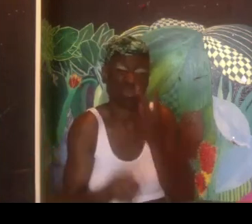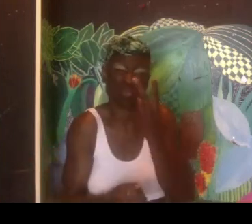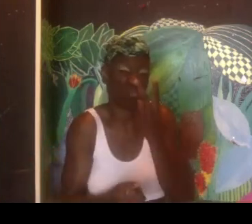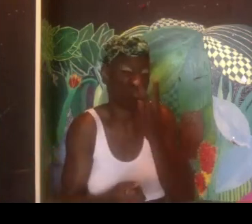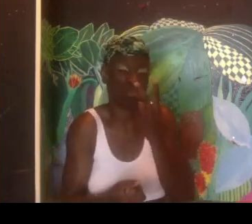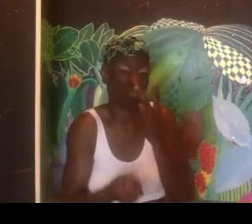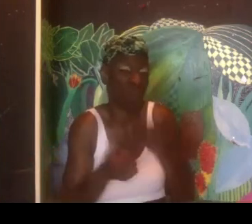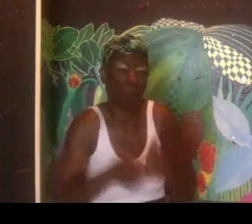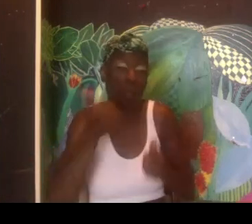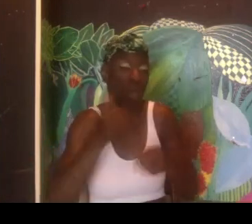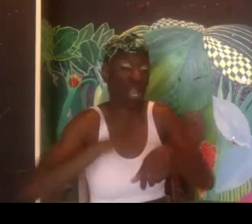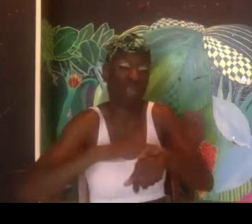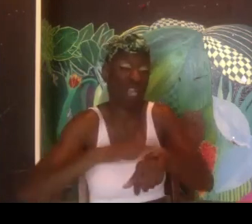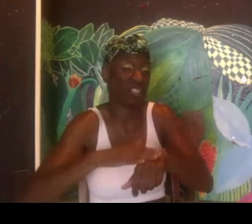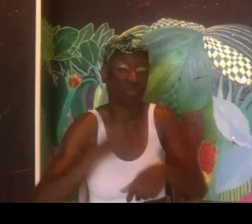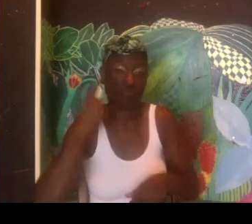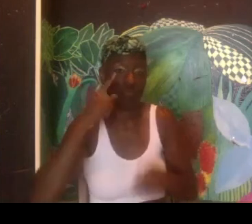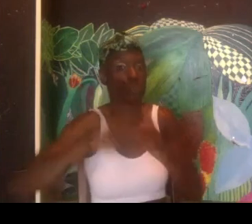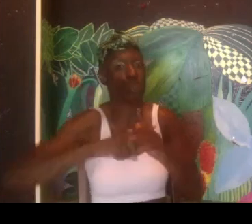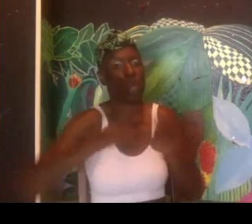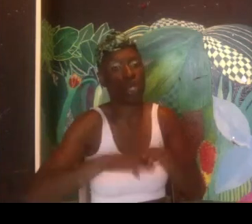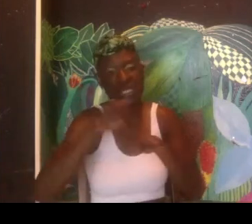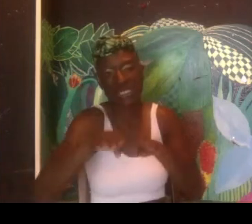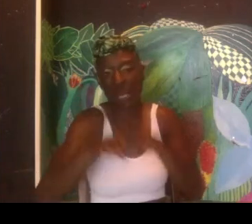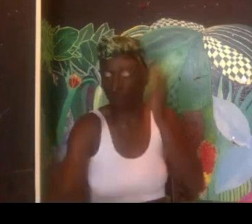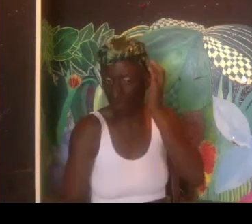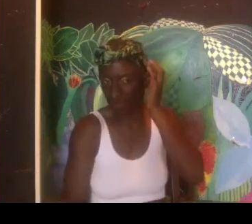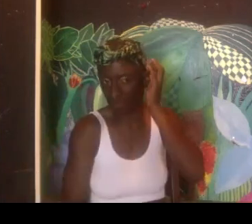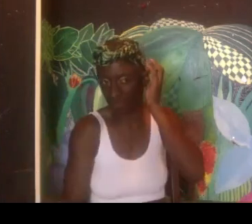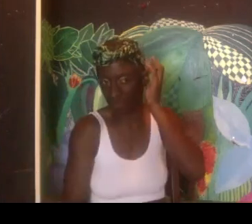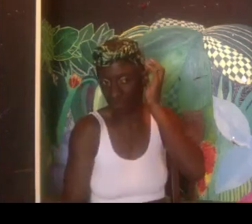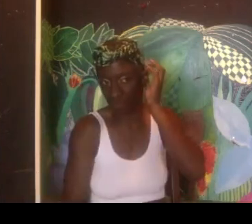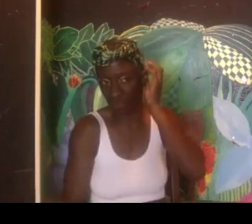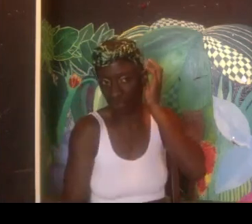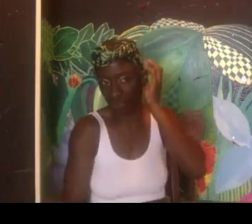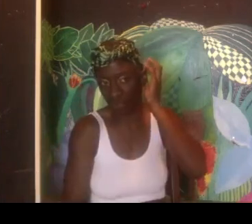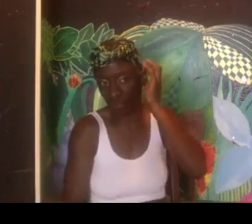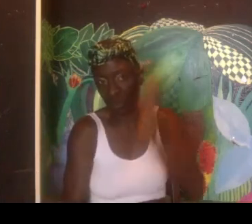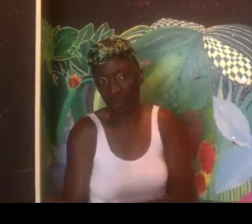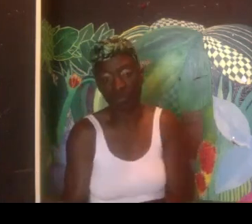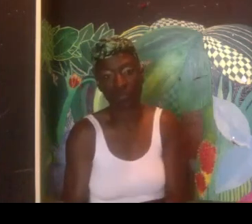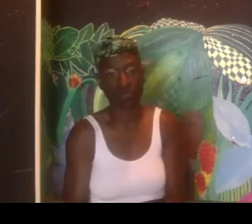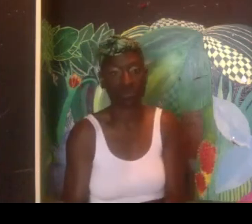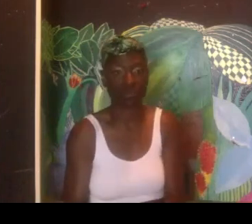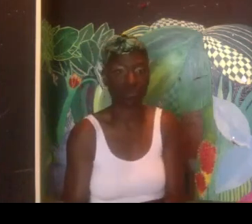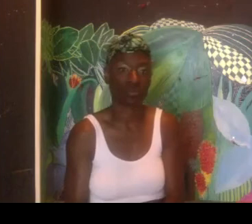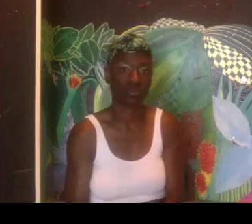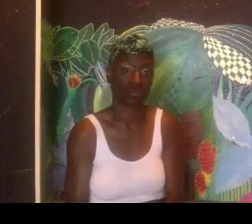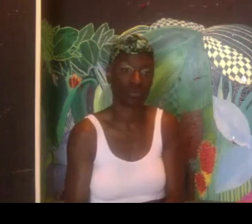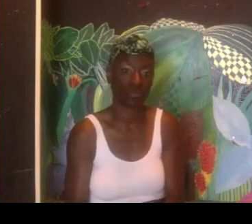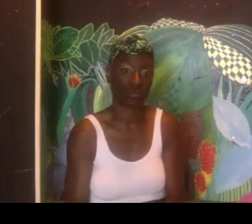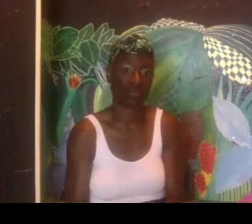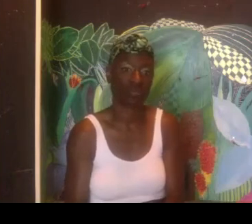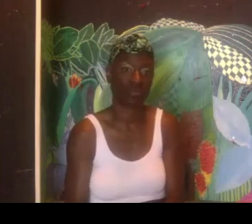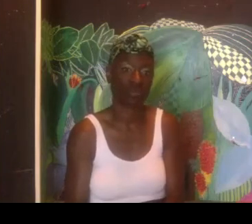that, uh, for, you know, BIPOC Deaf folks to be involved is to have some training, um, to make sure that it's a safe